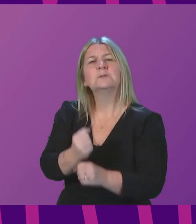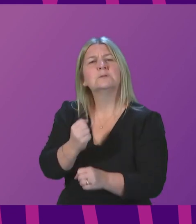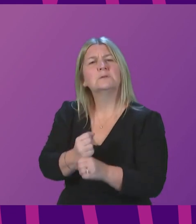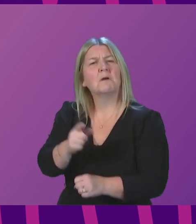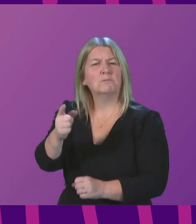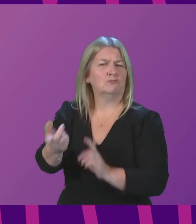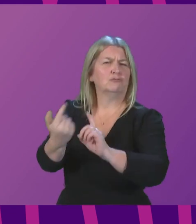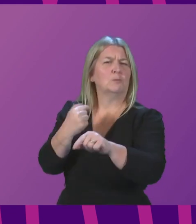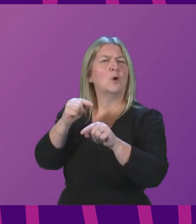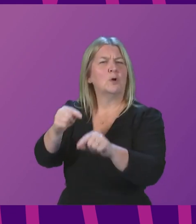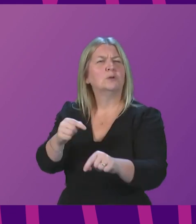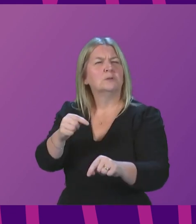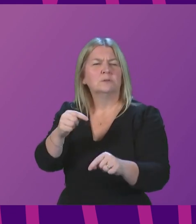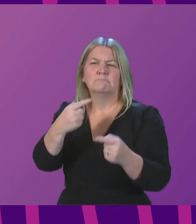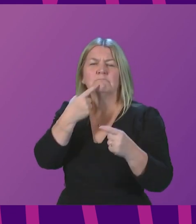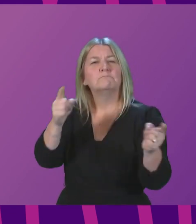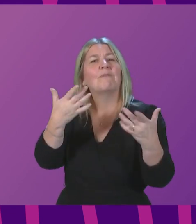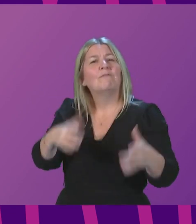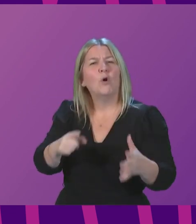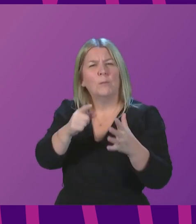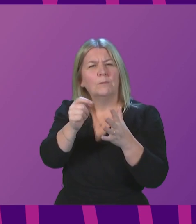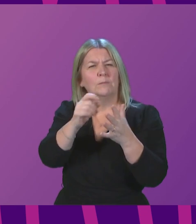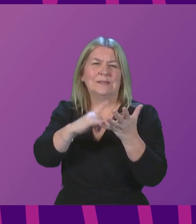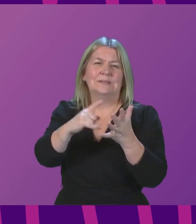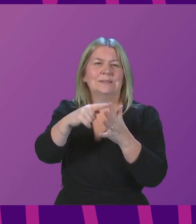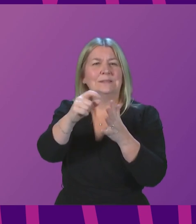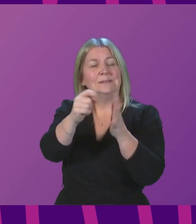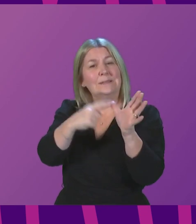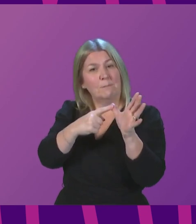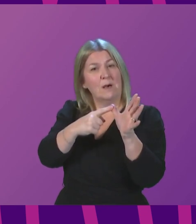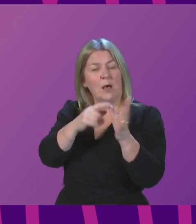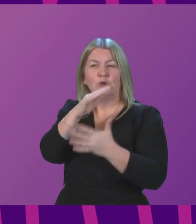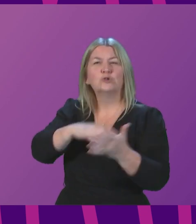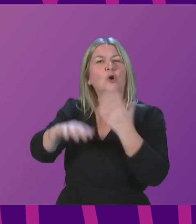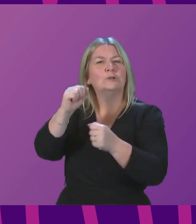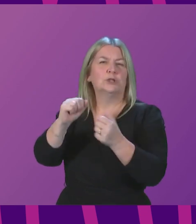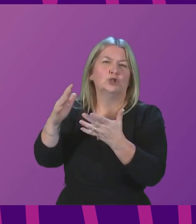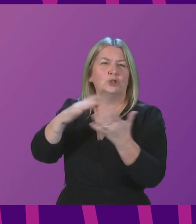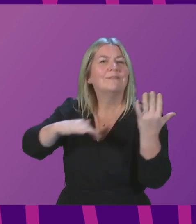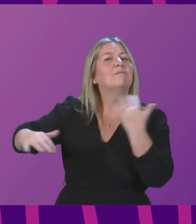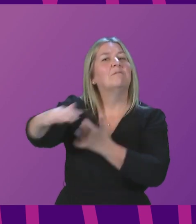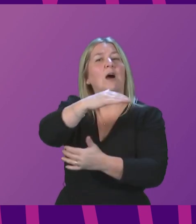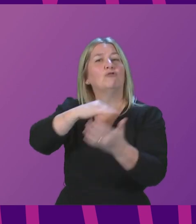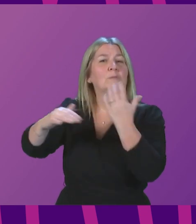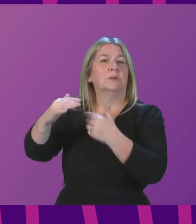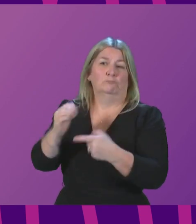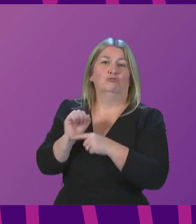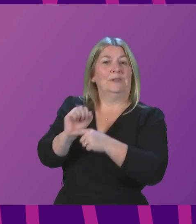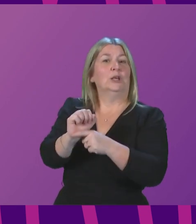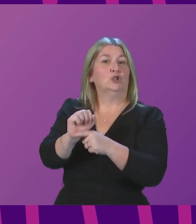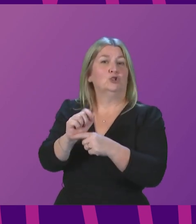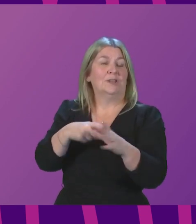waste statistics from SIPA, which show a small reduction in household recycling in 2020 compared to 2019. First Minister.